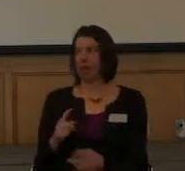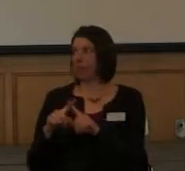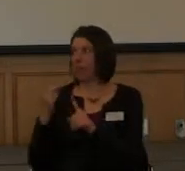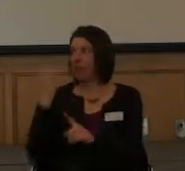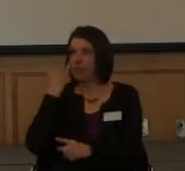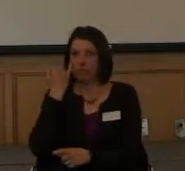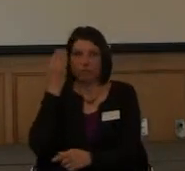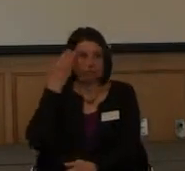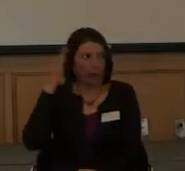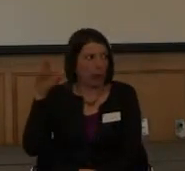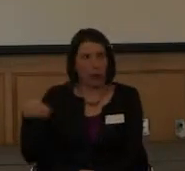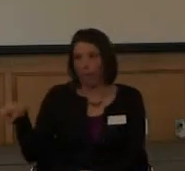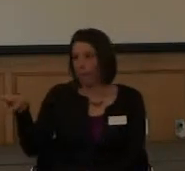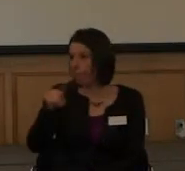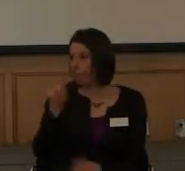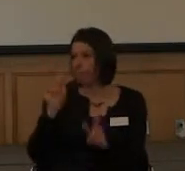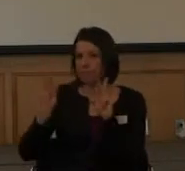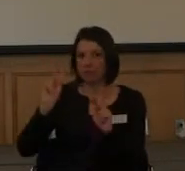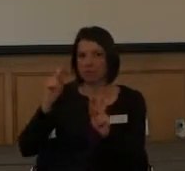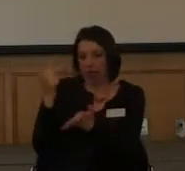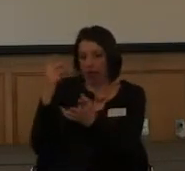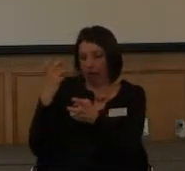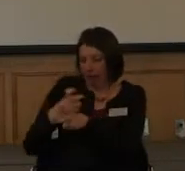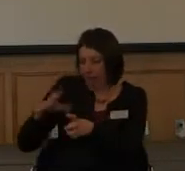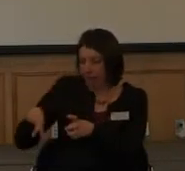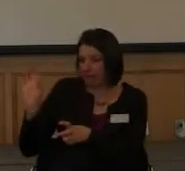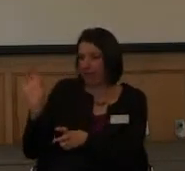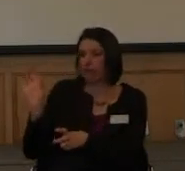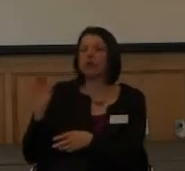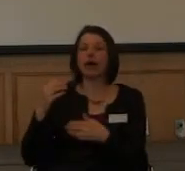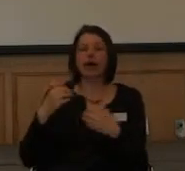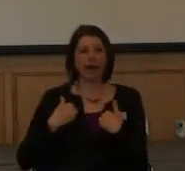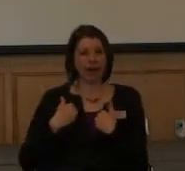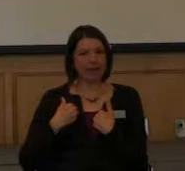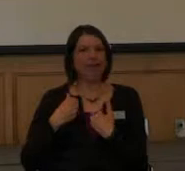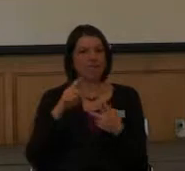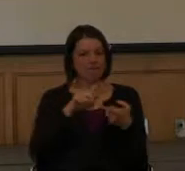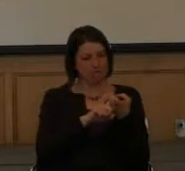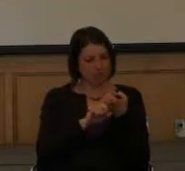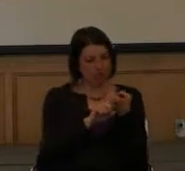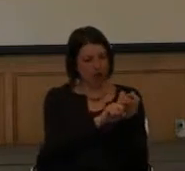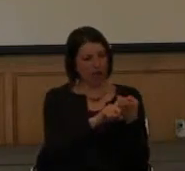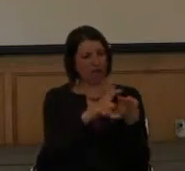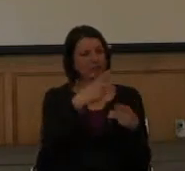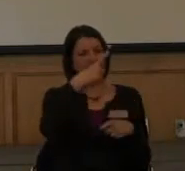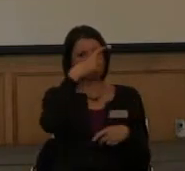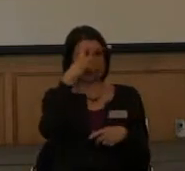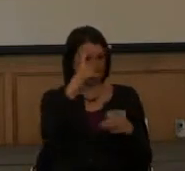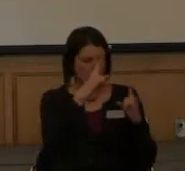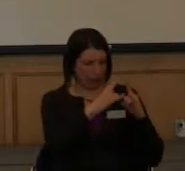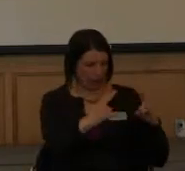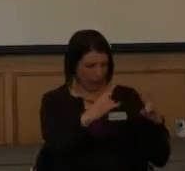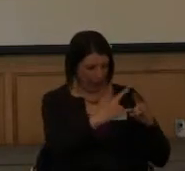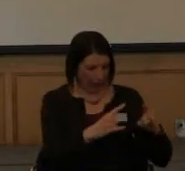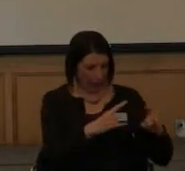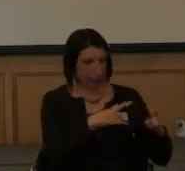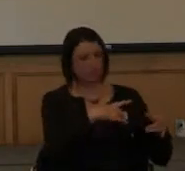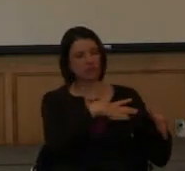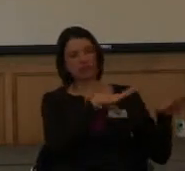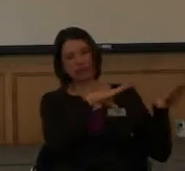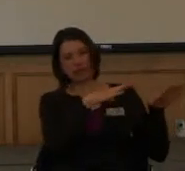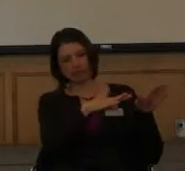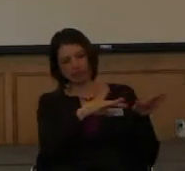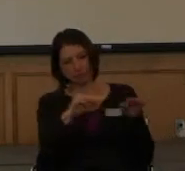anybody. A friend of mine from summer camp had moved out away from Kansas, and